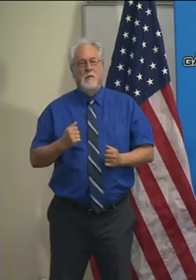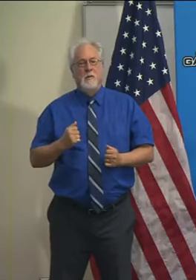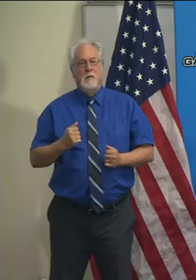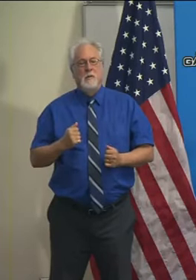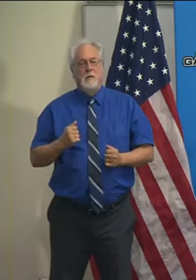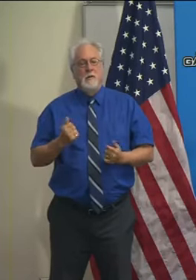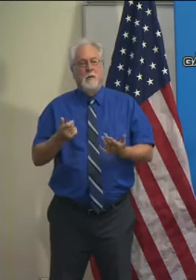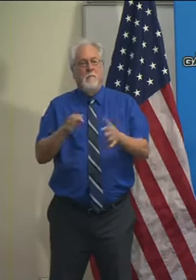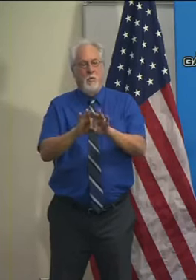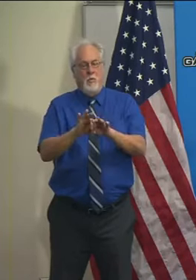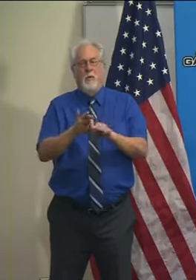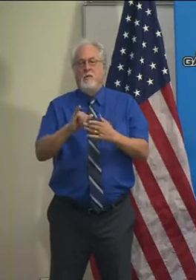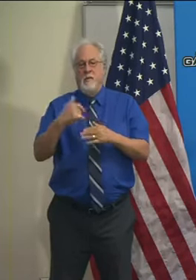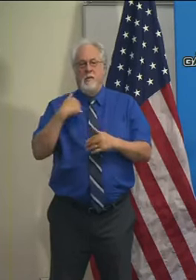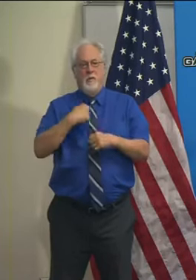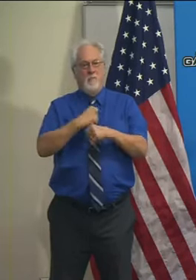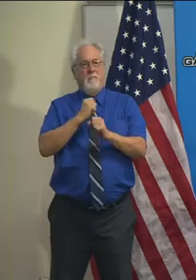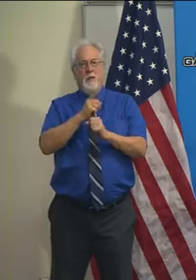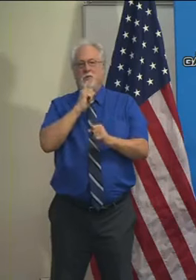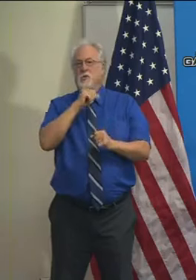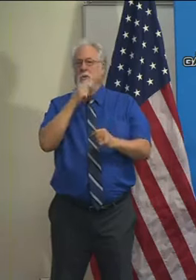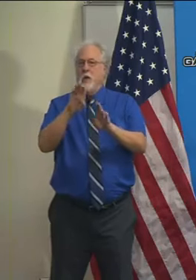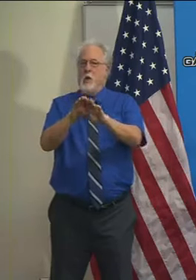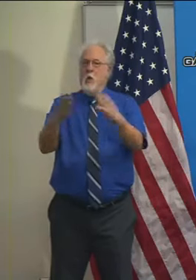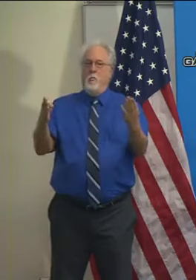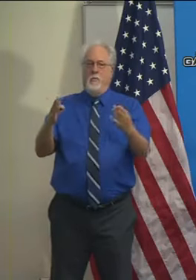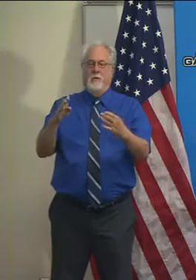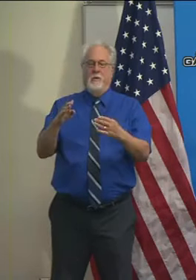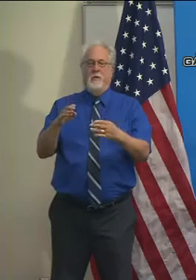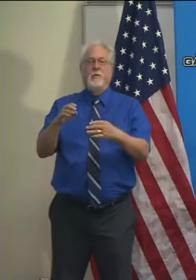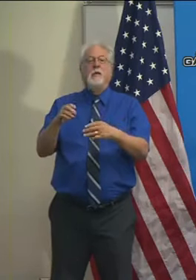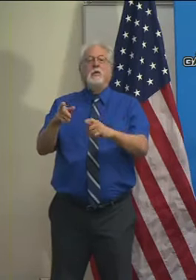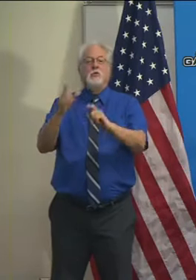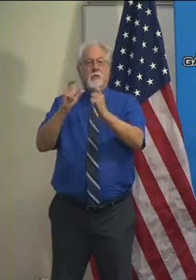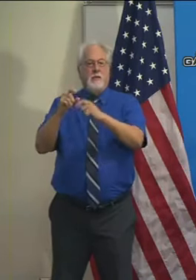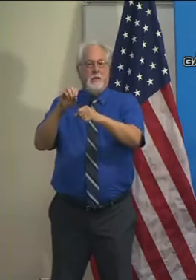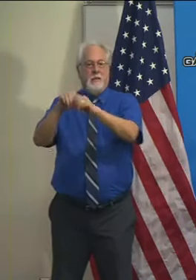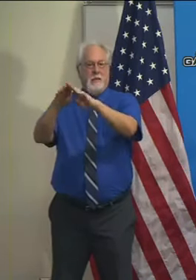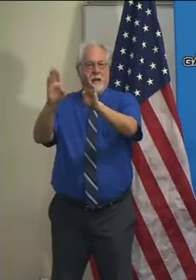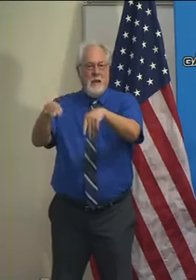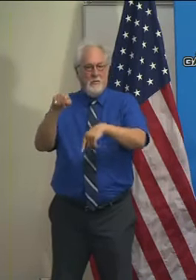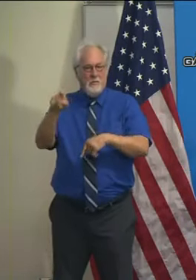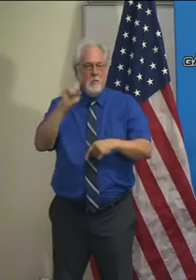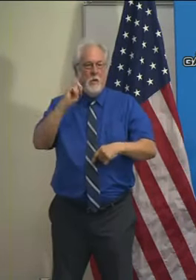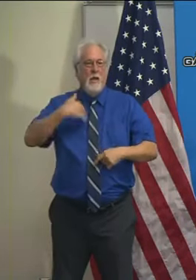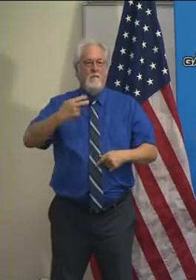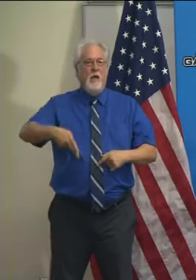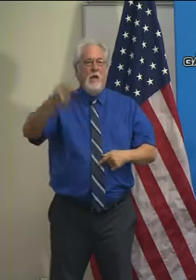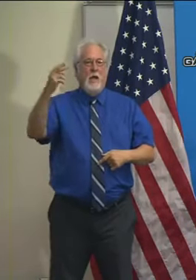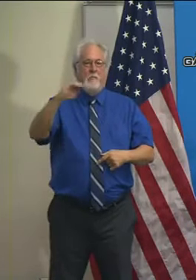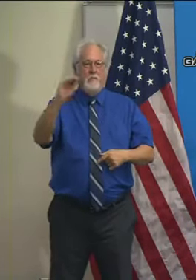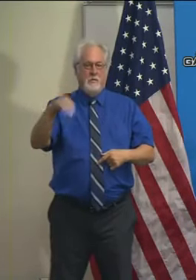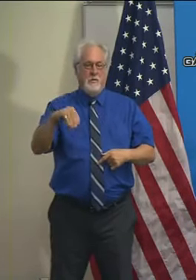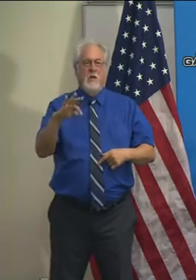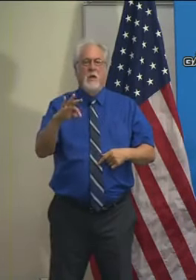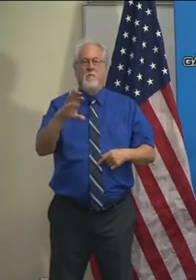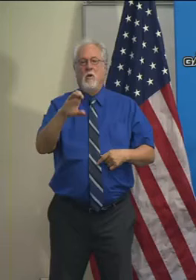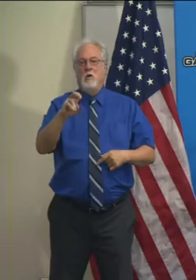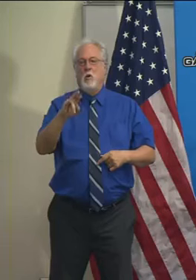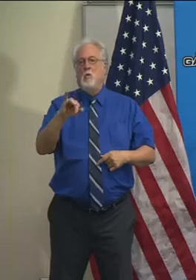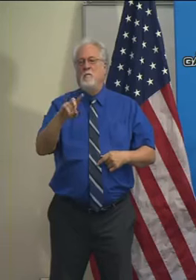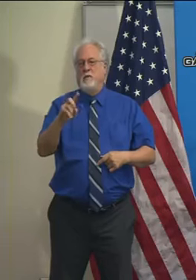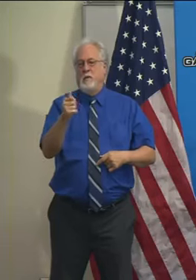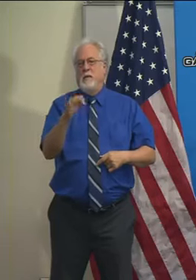so important, that we make sure that we don't open those for on-premises consumption where you still have a high incidence of COVID